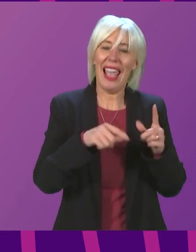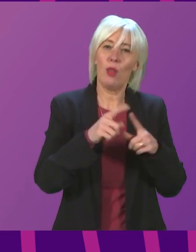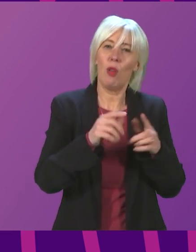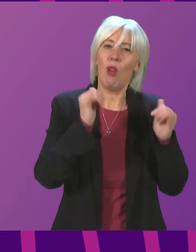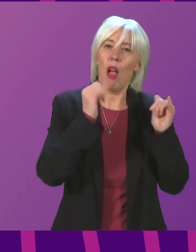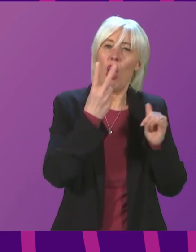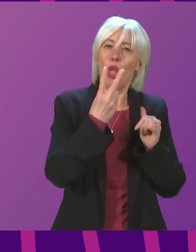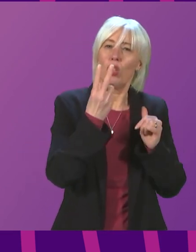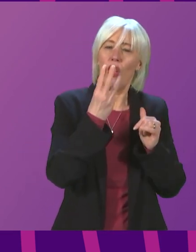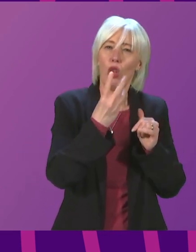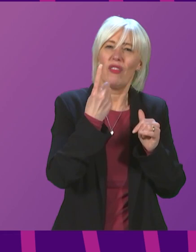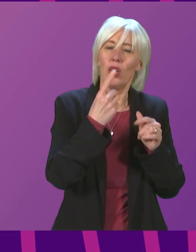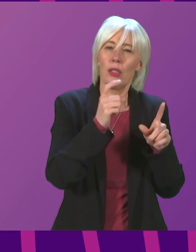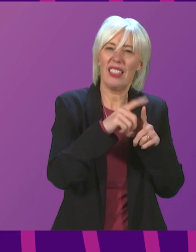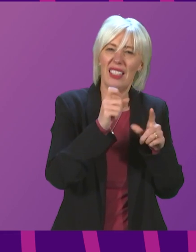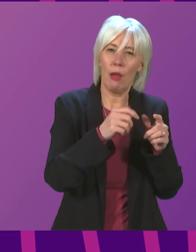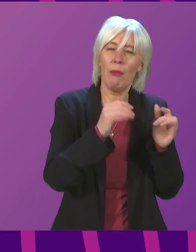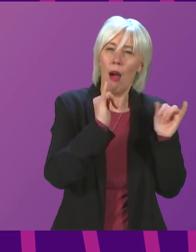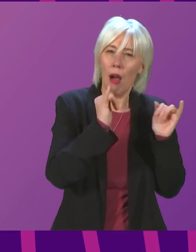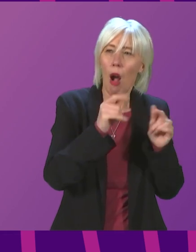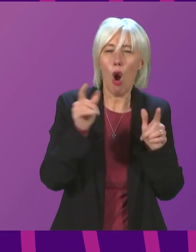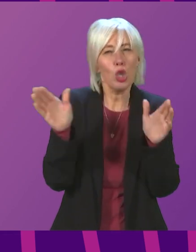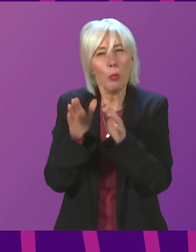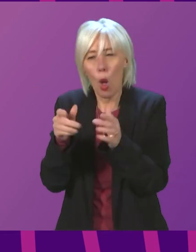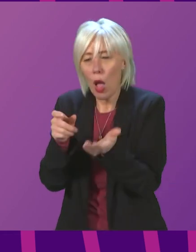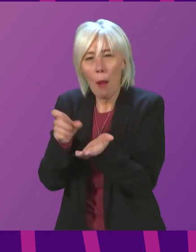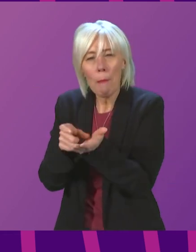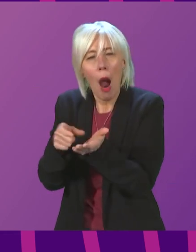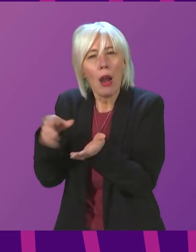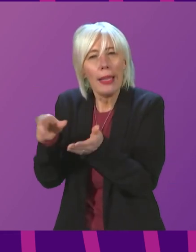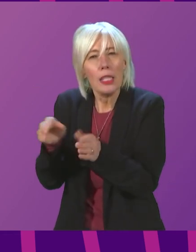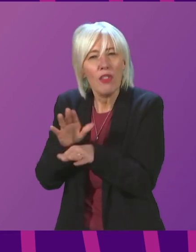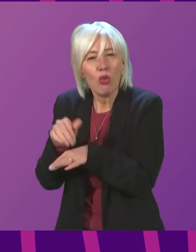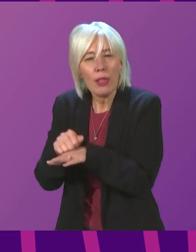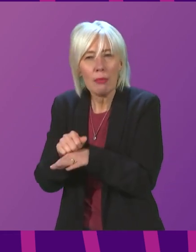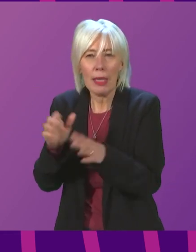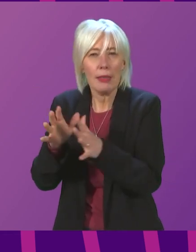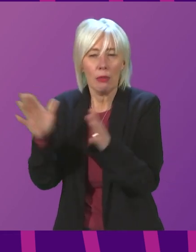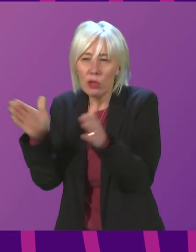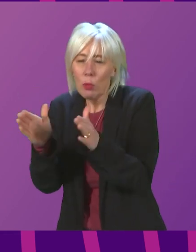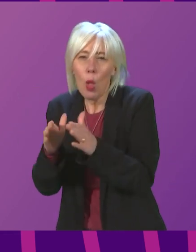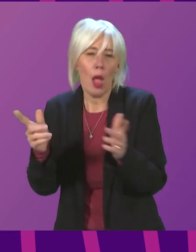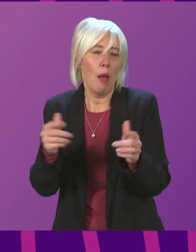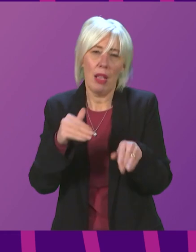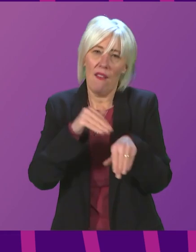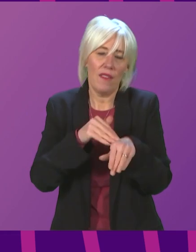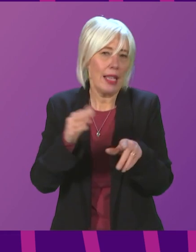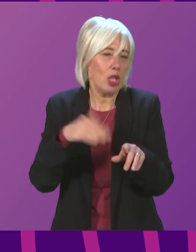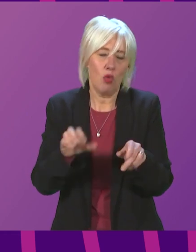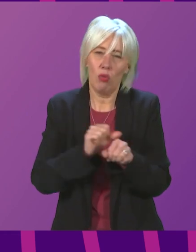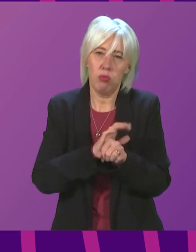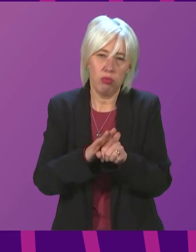ones like Press Week's Christmas Market, events organisers have had a tough festive period. This has had knock-on effect on other businesses,